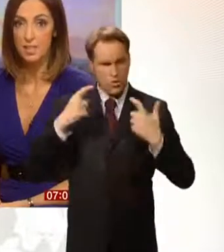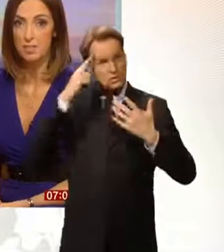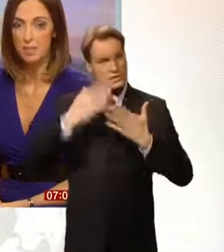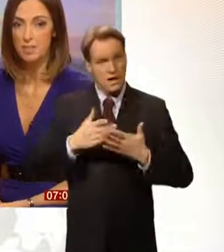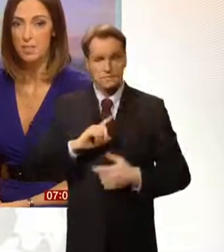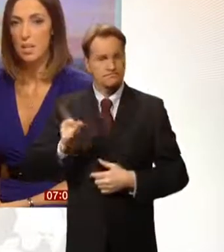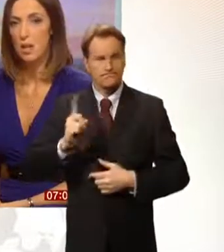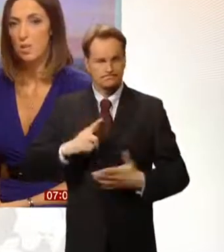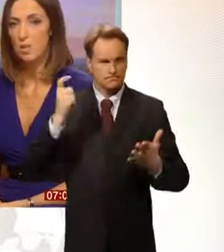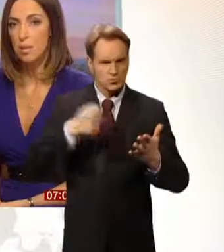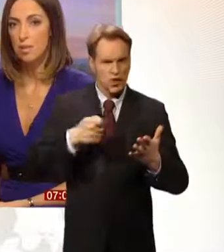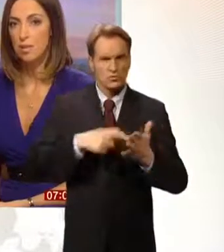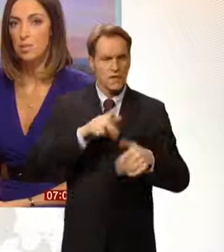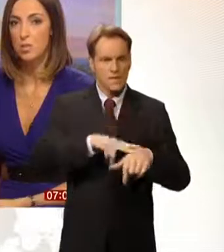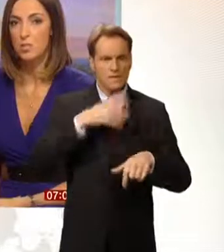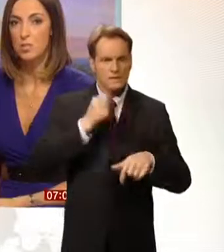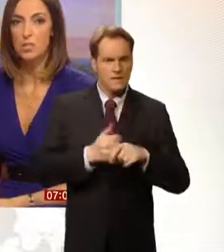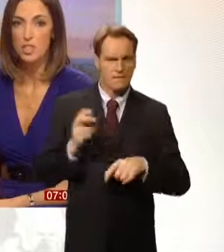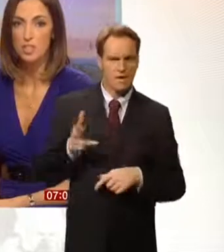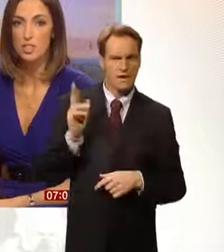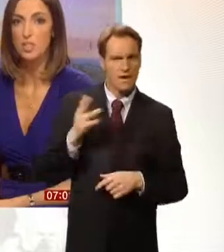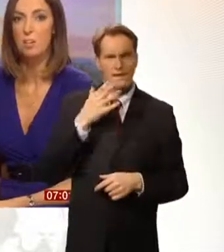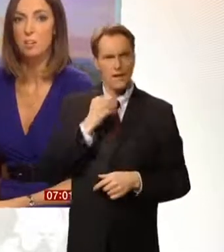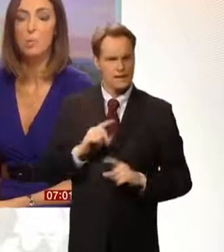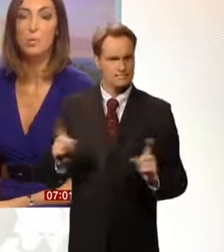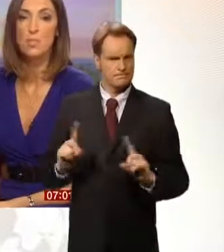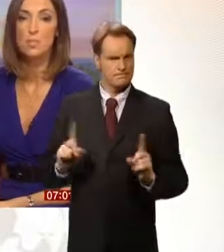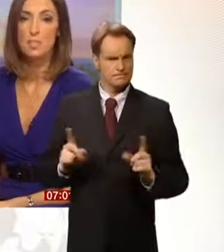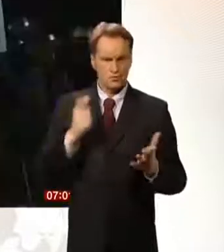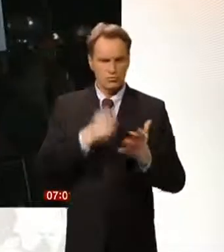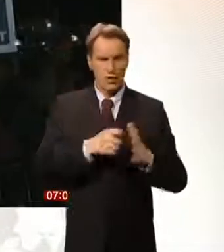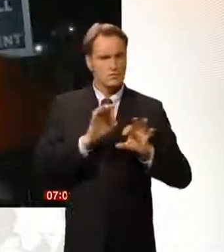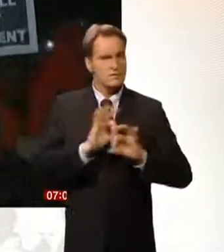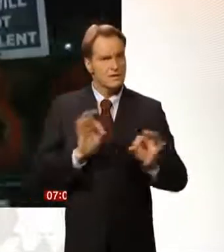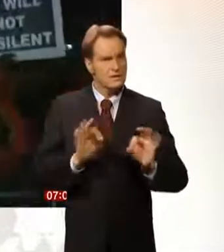further violence. Our North America correspondent Rajini Vaidyanathan reports.